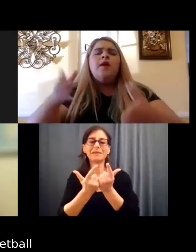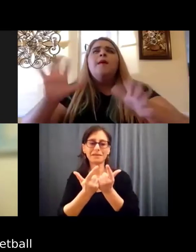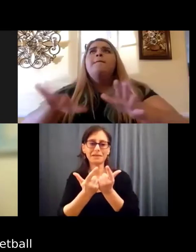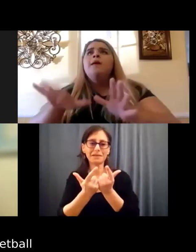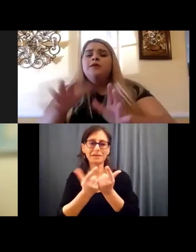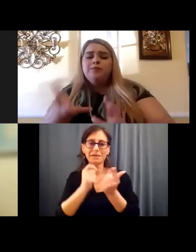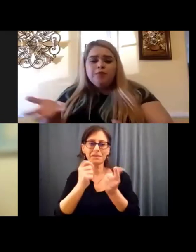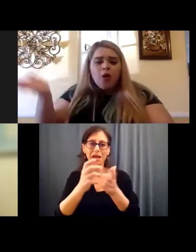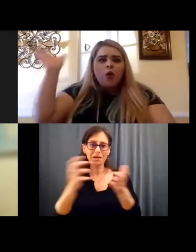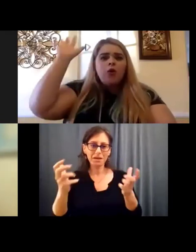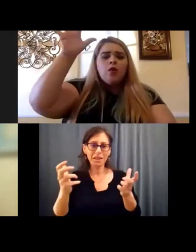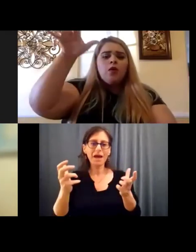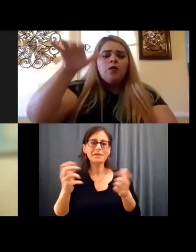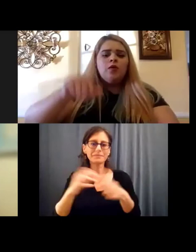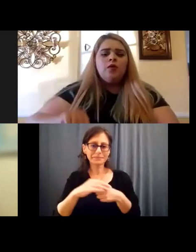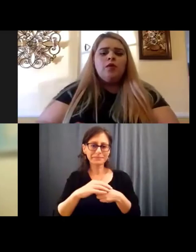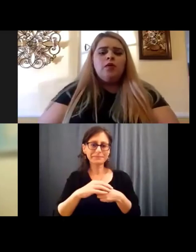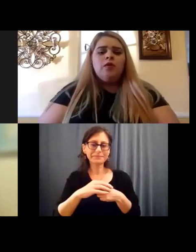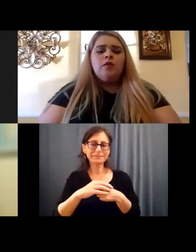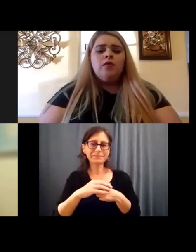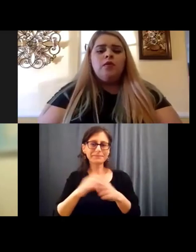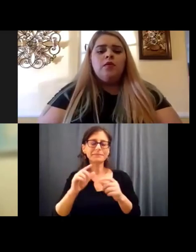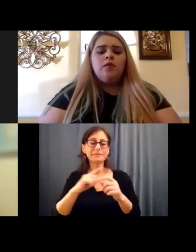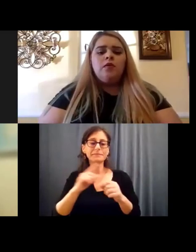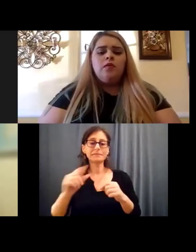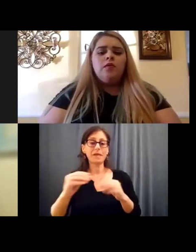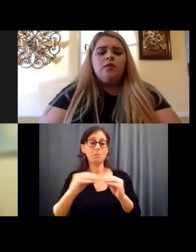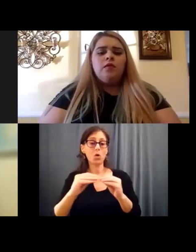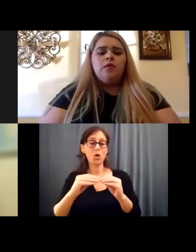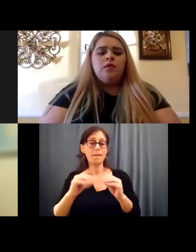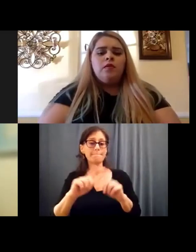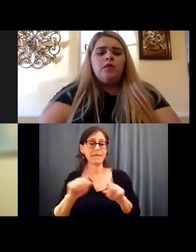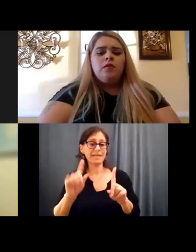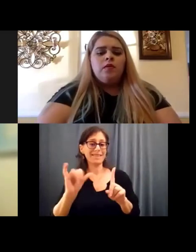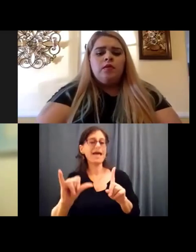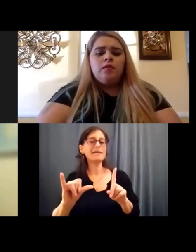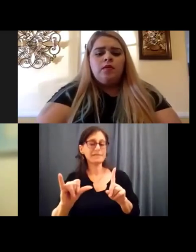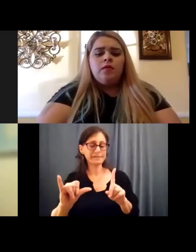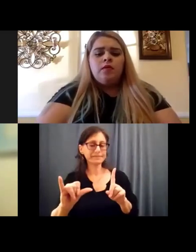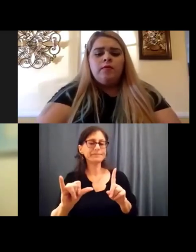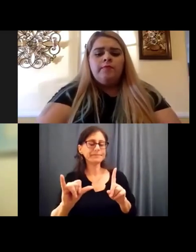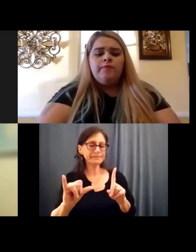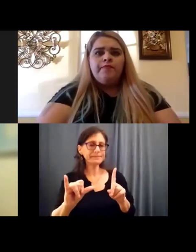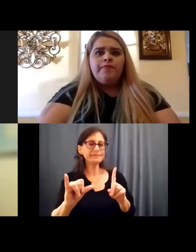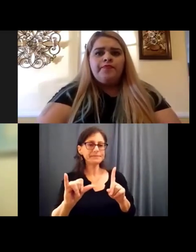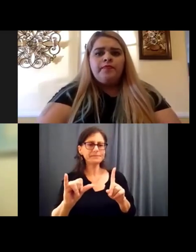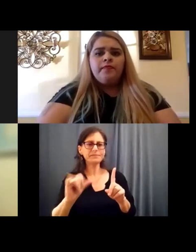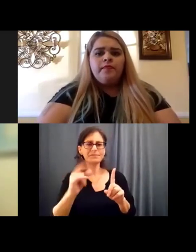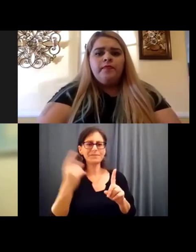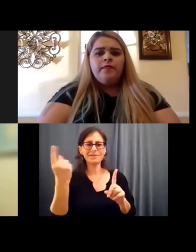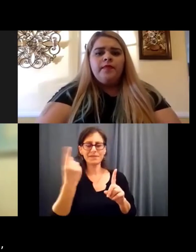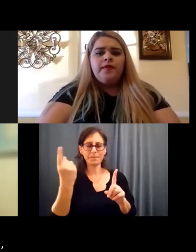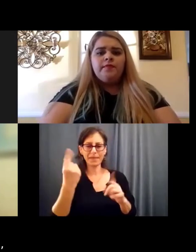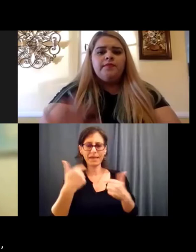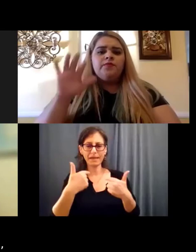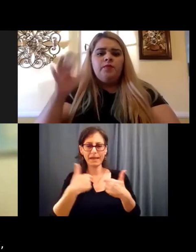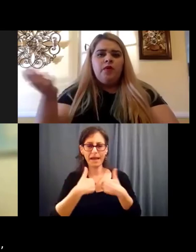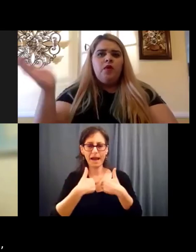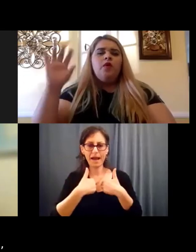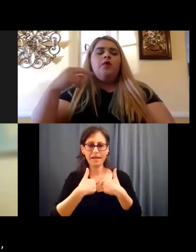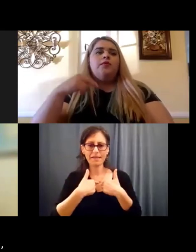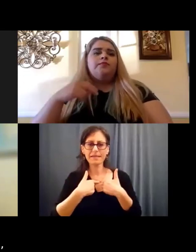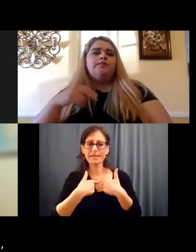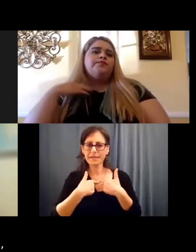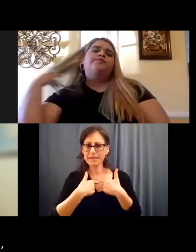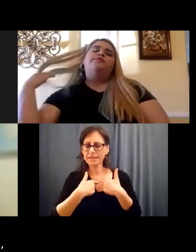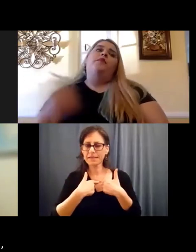be partnering anymore. But, you know, that's, that's, that's, that's the thing that, um, you should